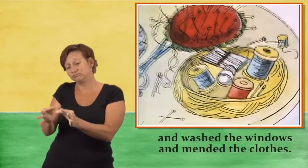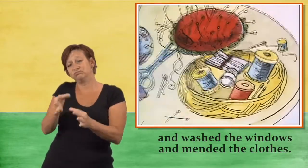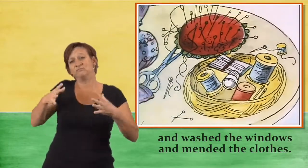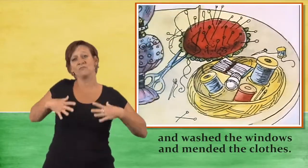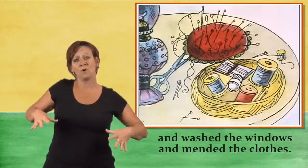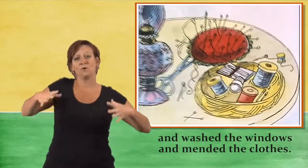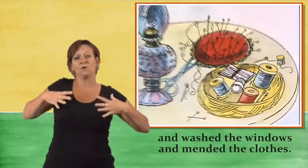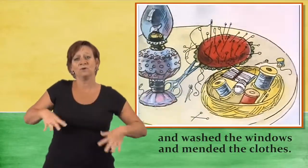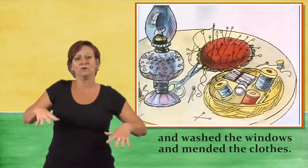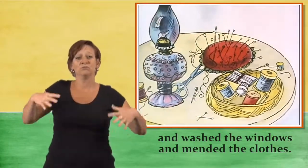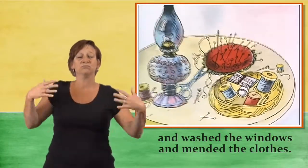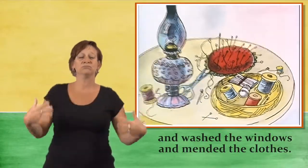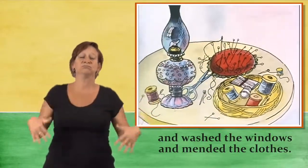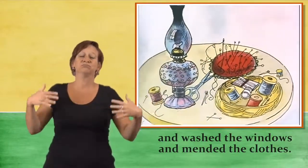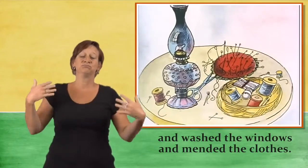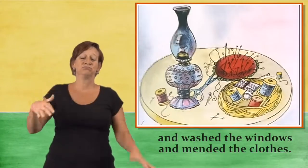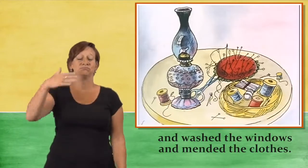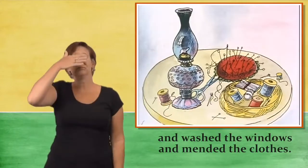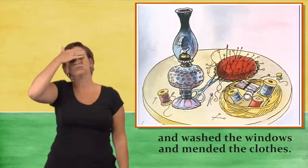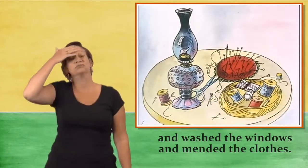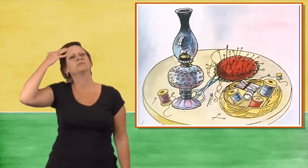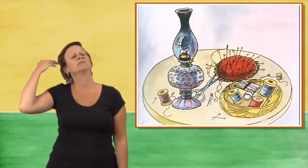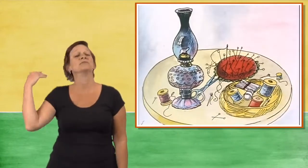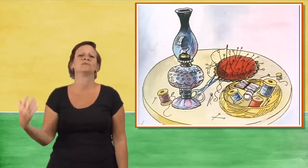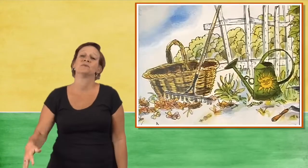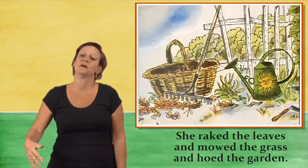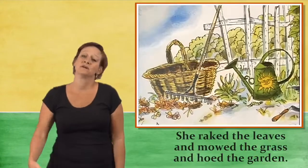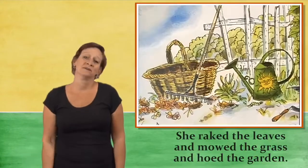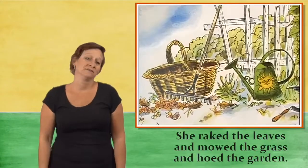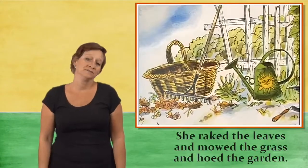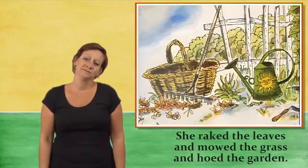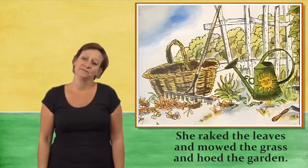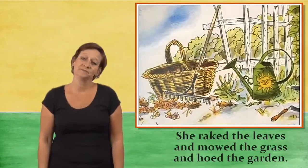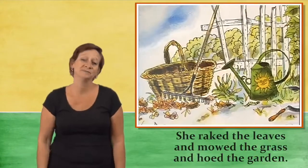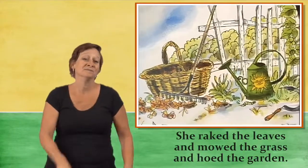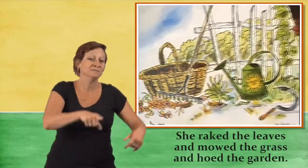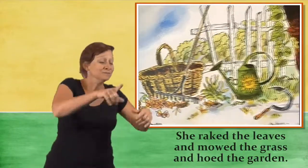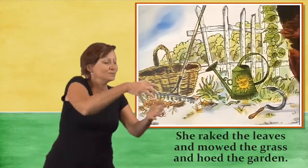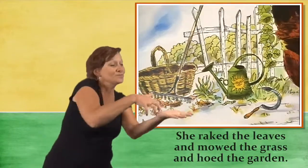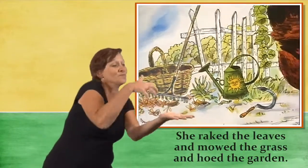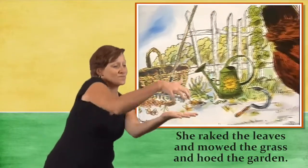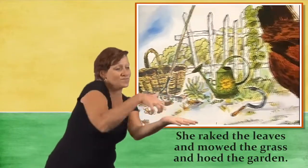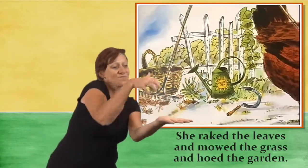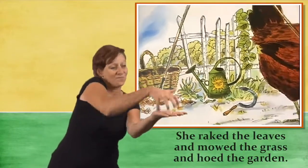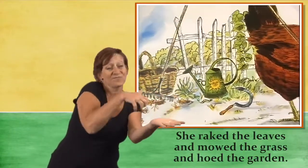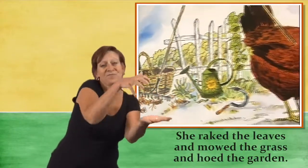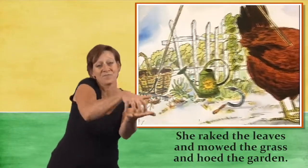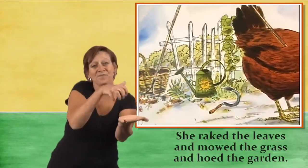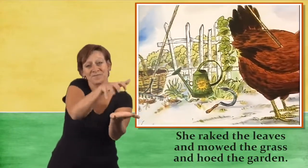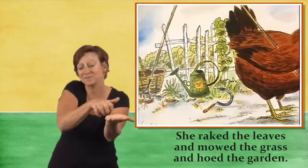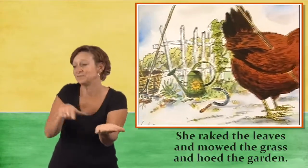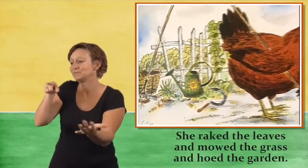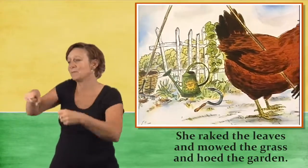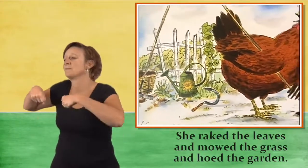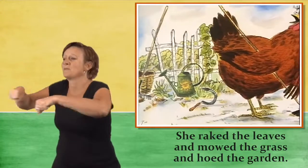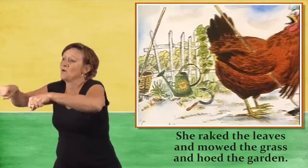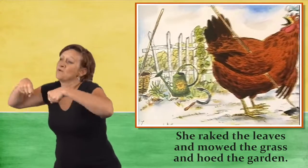she raked the leaves and mowed the grass and